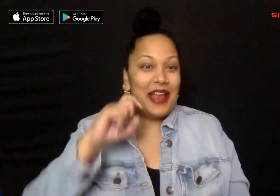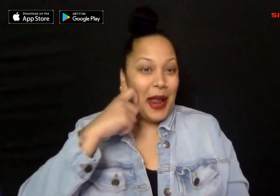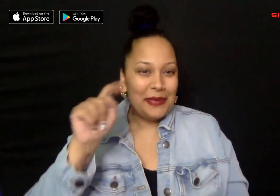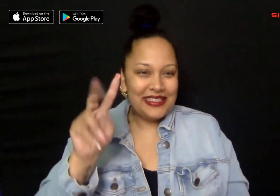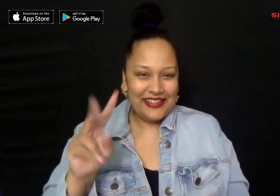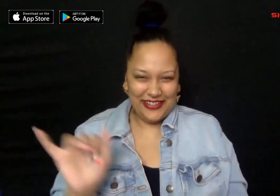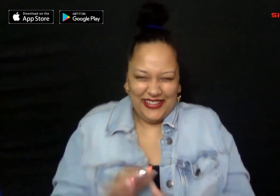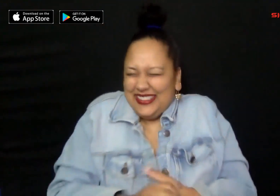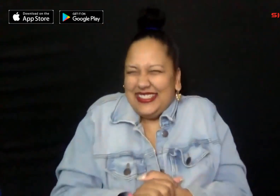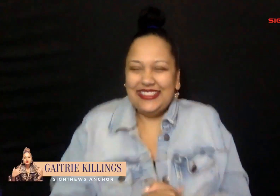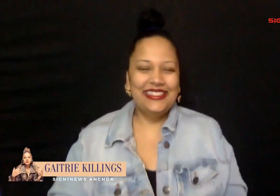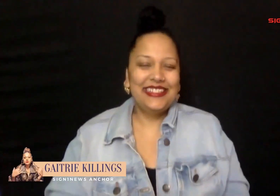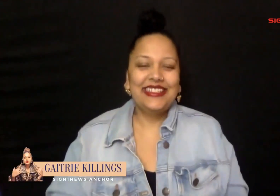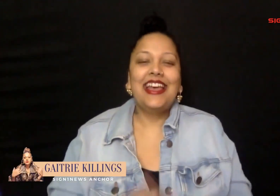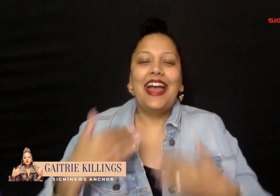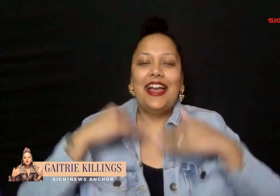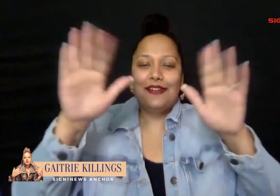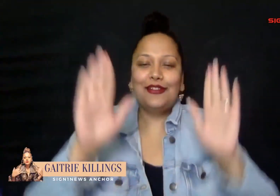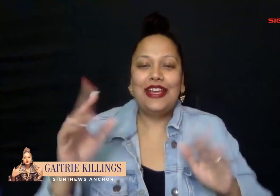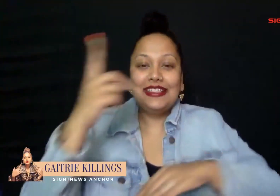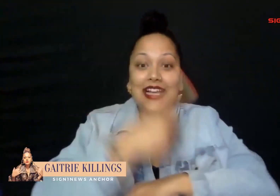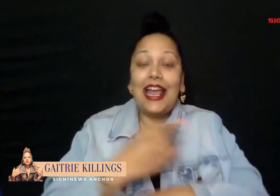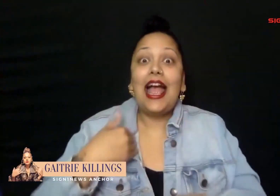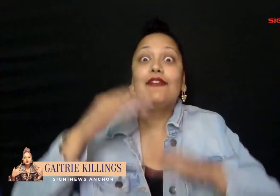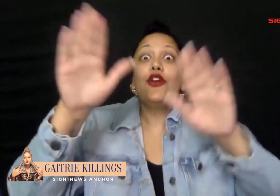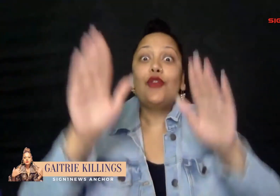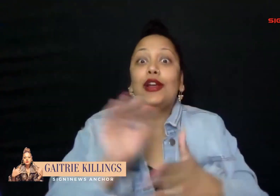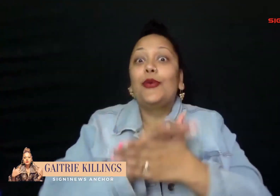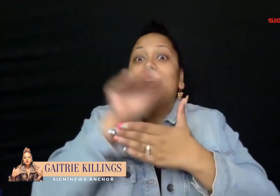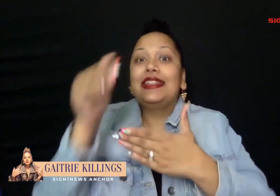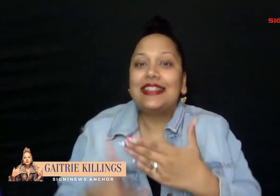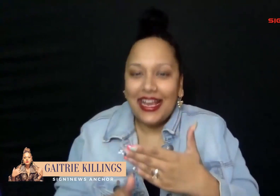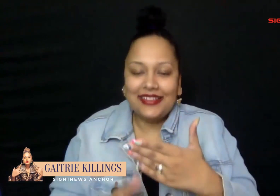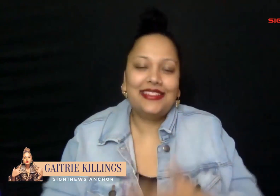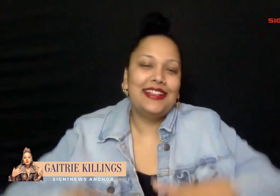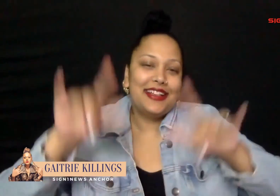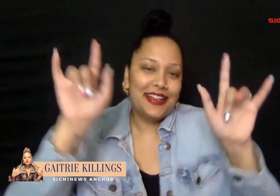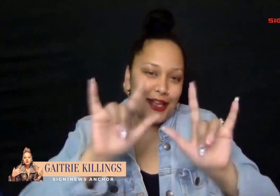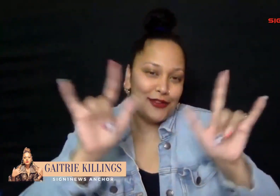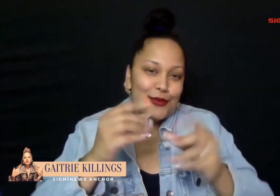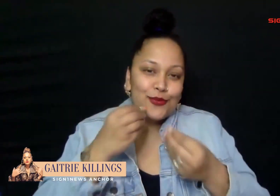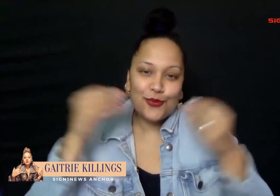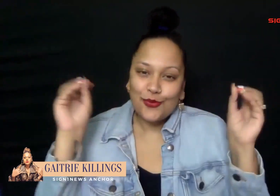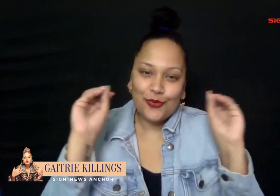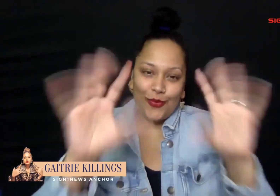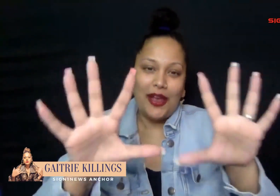TV Have a great day Have a great weekend And